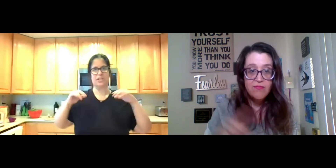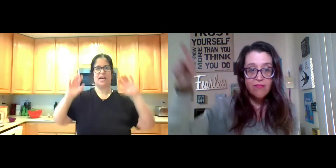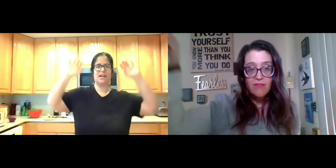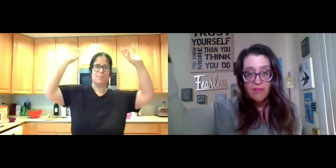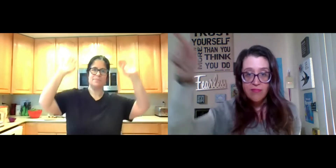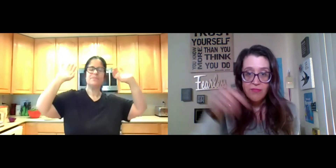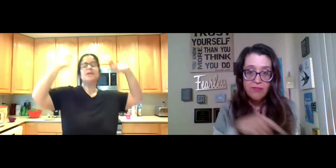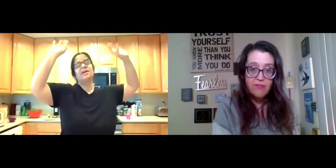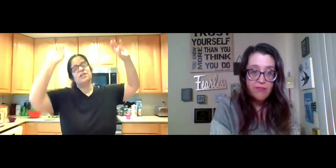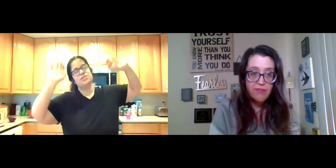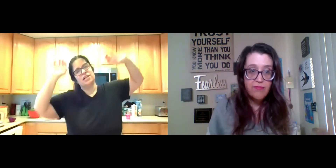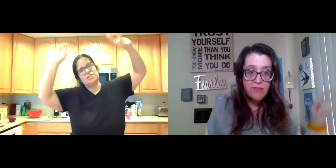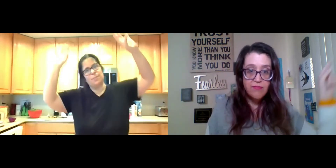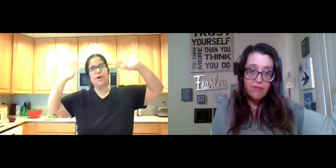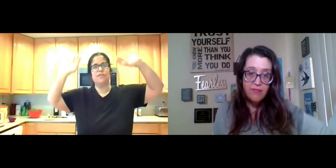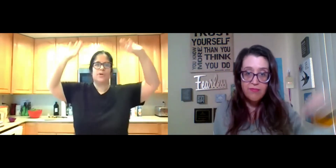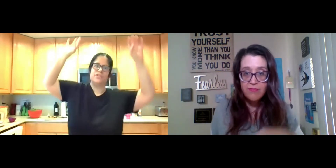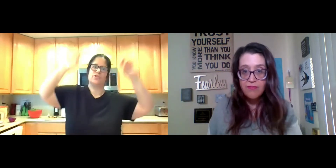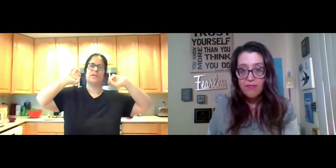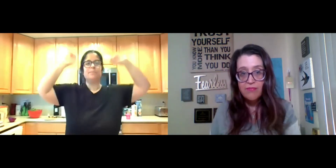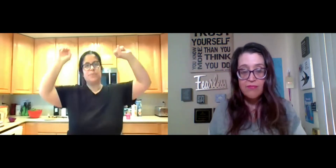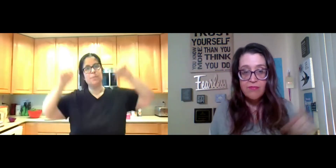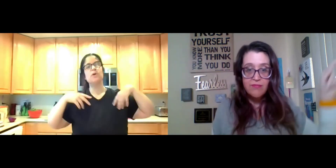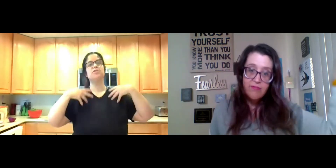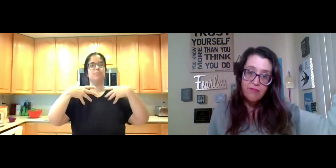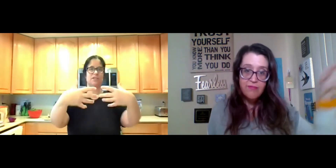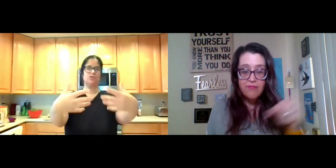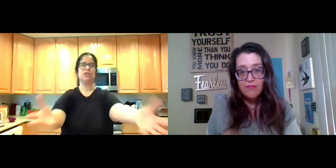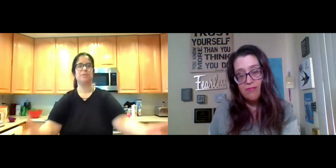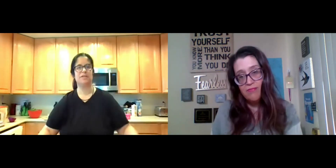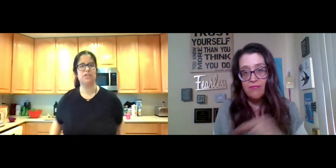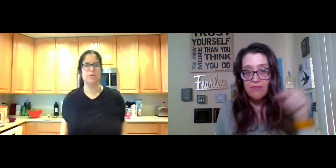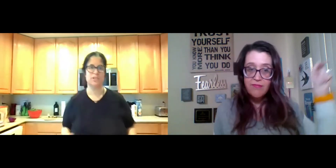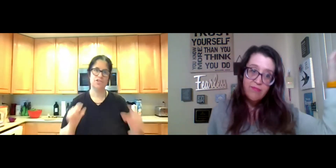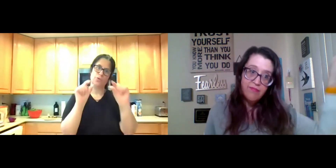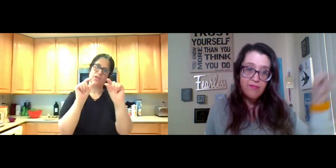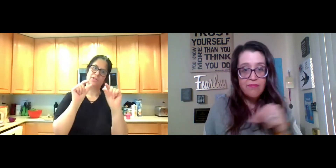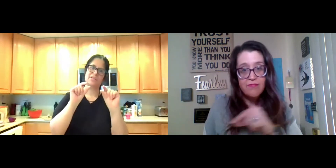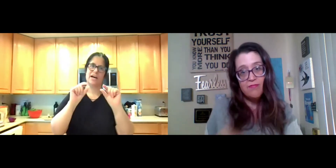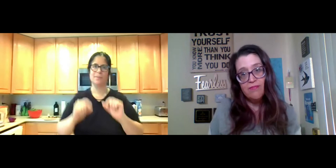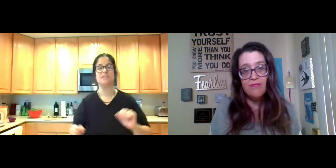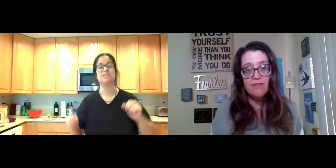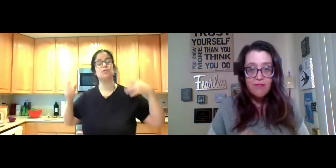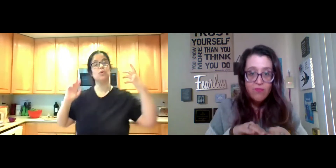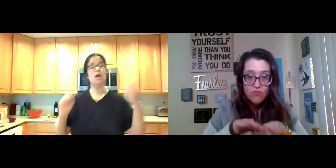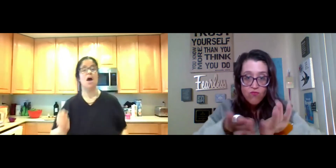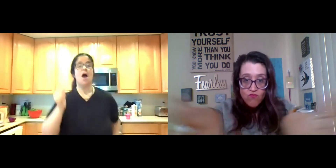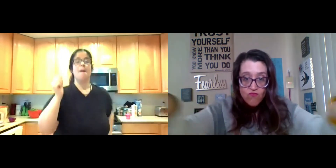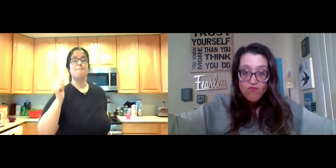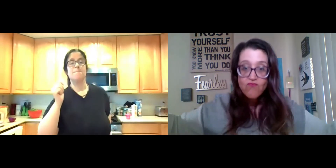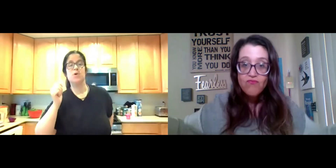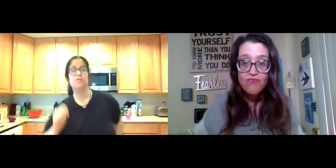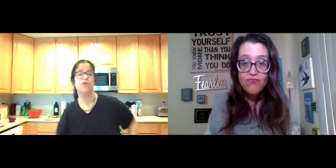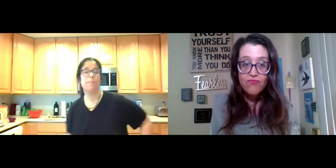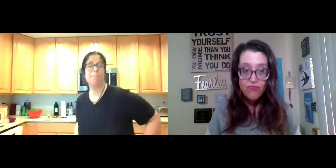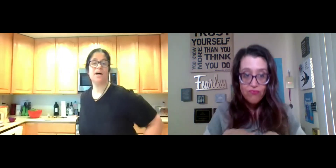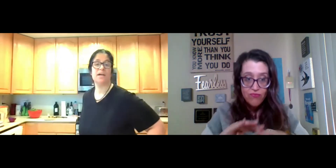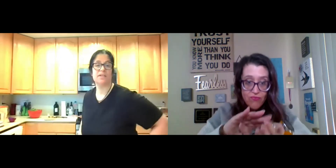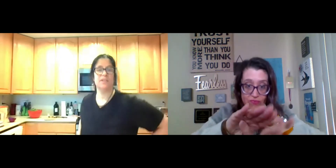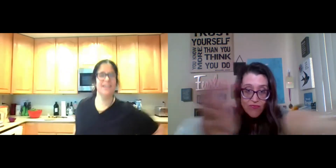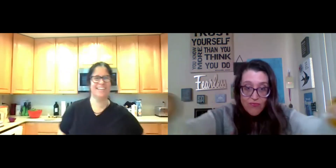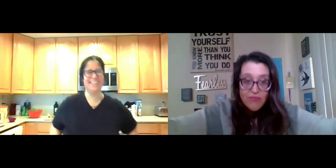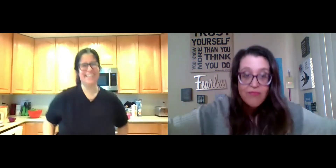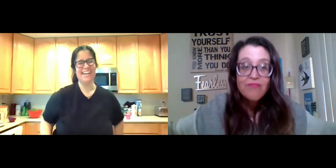to help bring that up. And so that's a part of what I do. But I'm the most big tool I'm giving you in this short little time is to move your